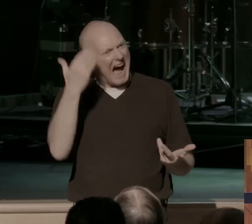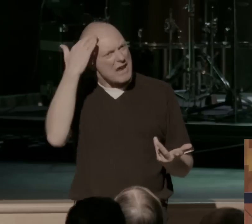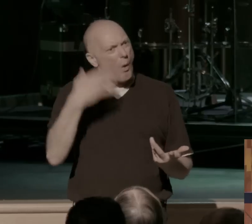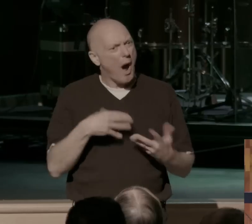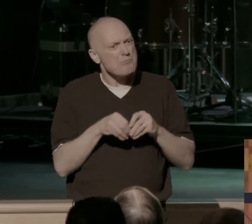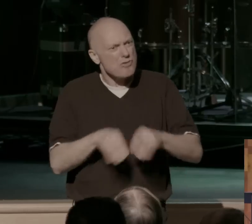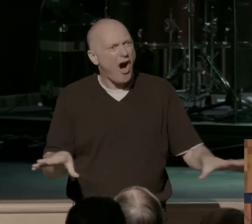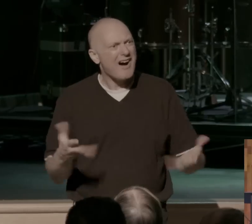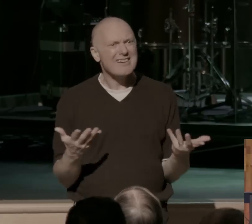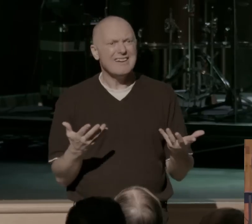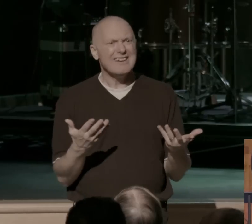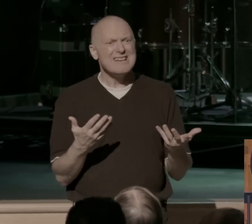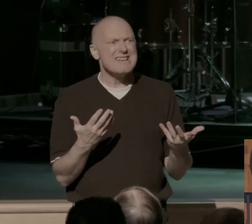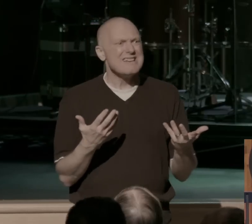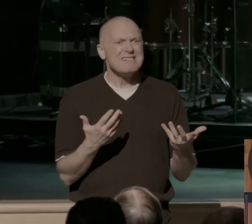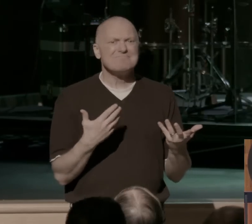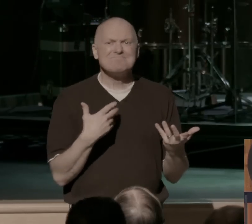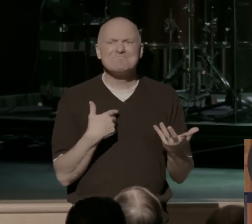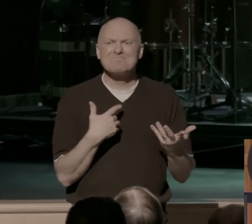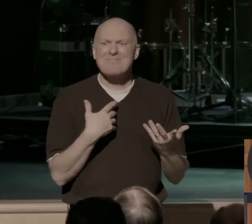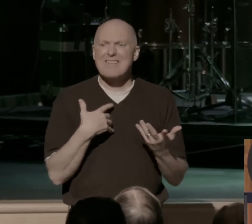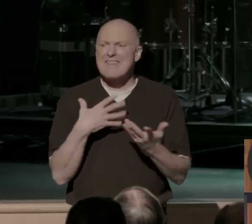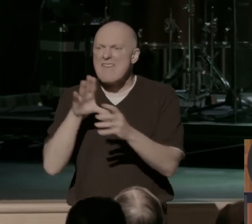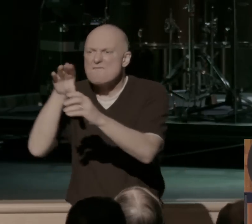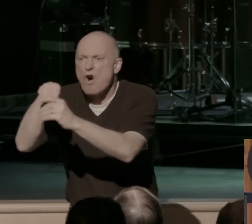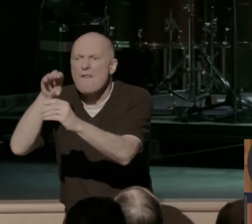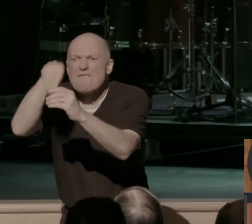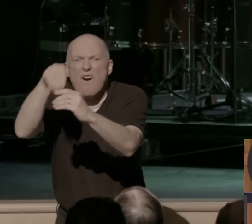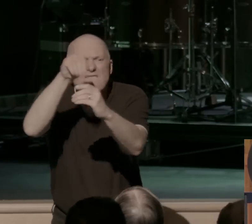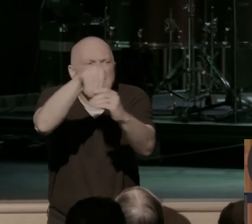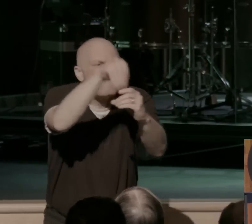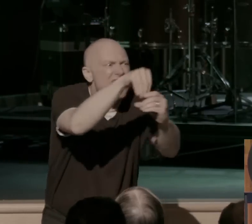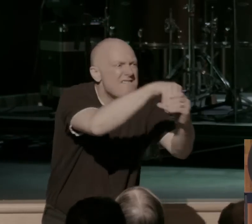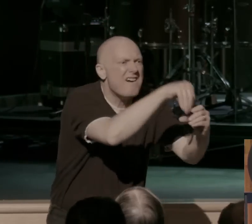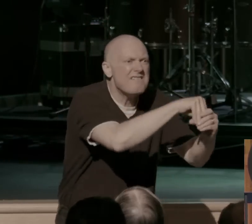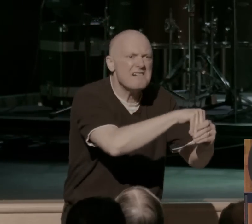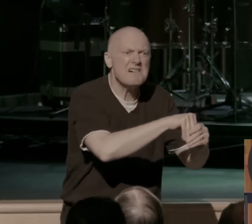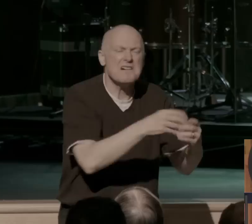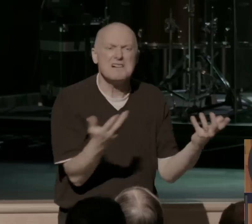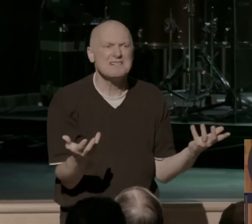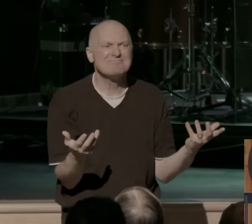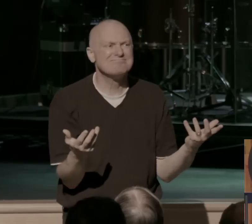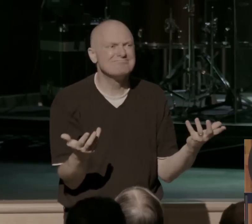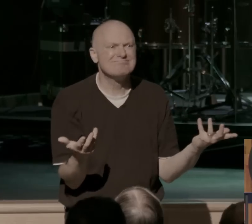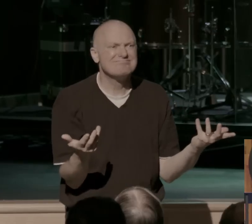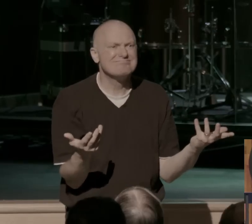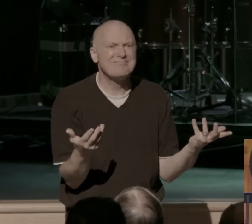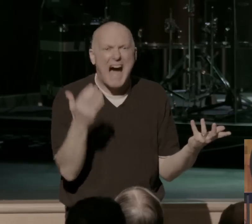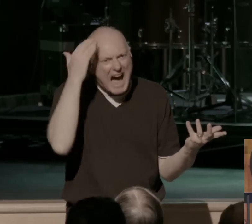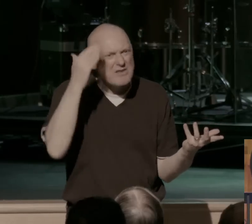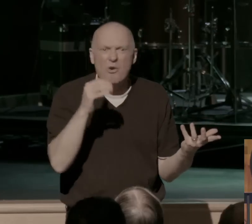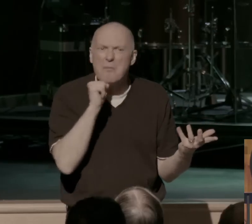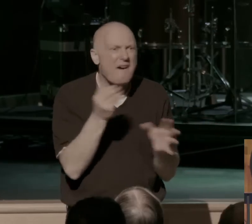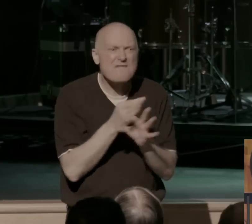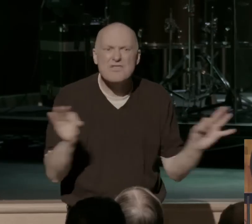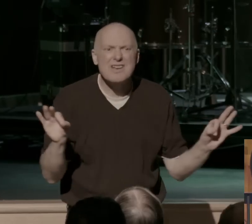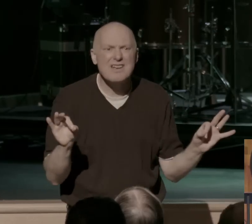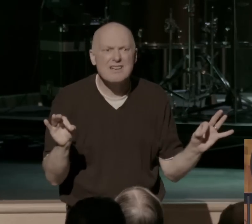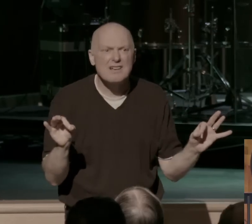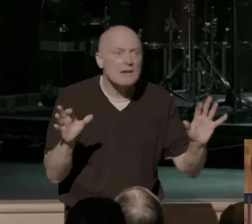lost, that, that if I just look for nourishment and all these things that you're talking about, that, that I know that I, I won't be set free. And, and you're telling me there